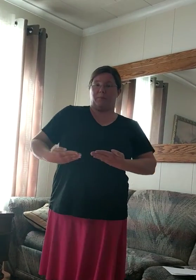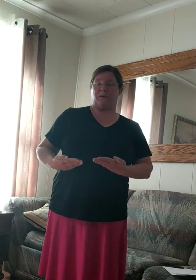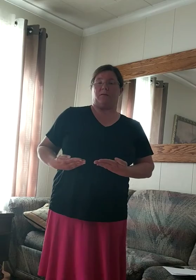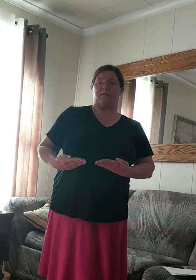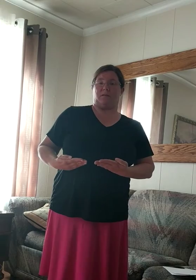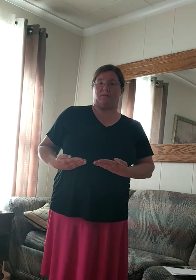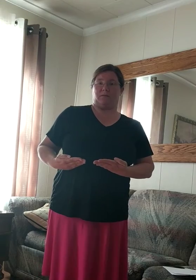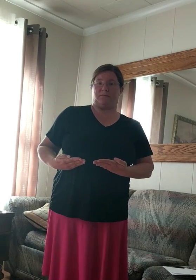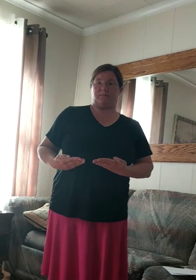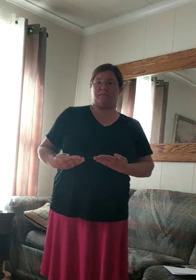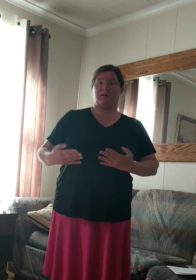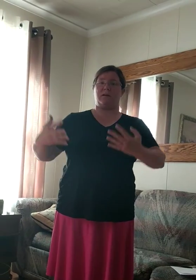into ourselves.